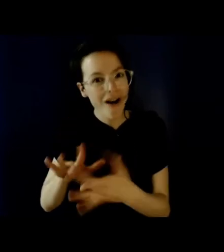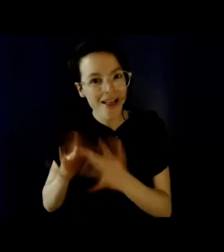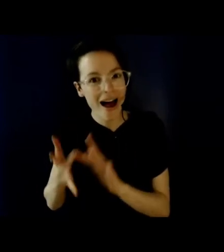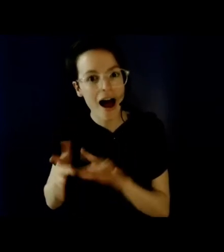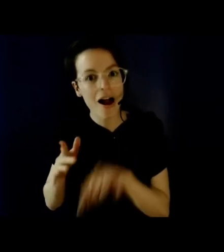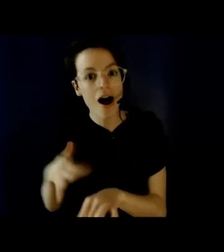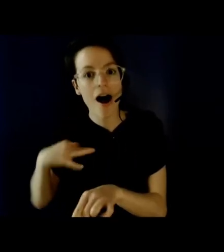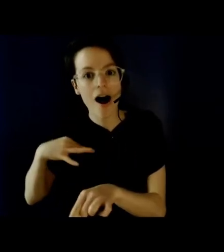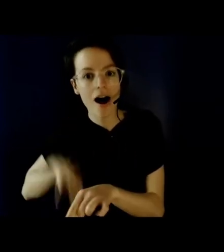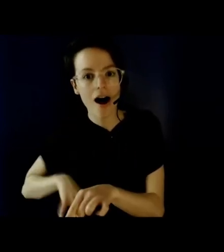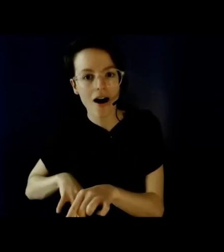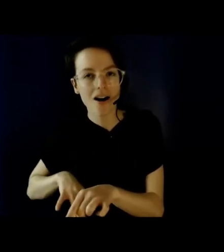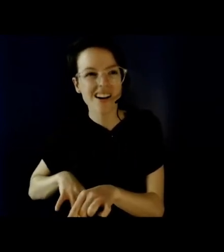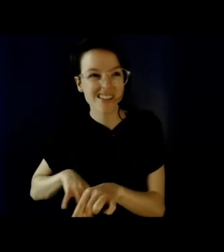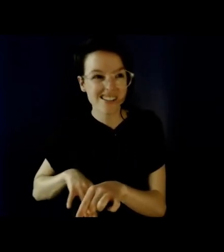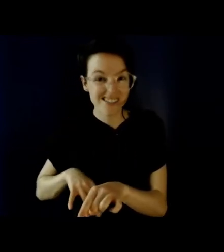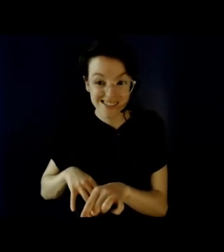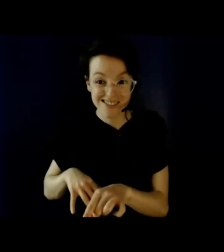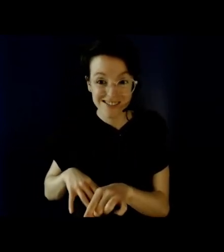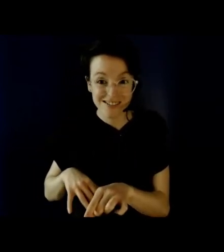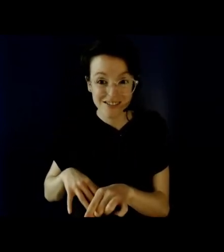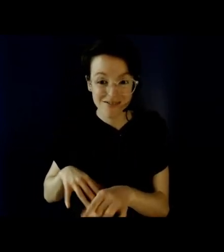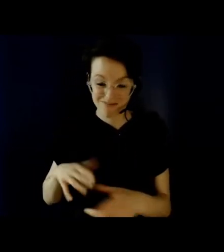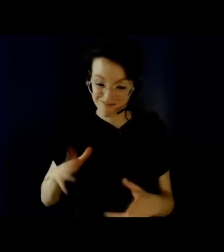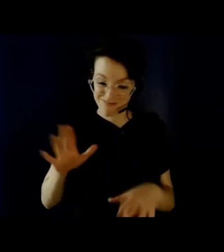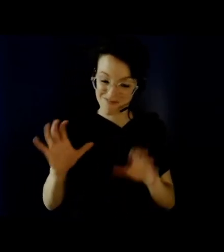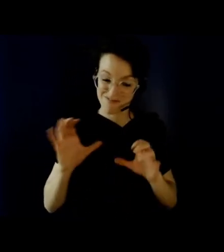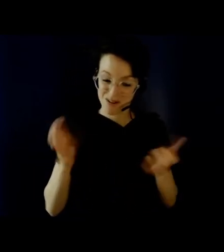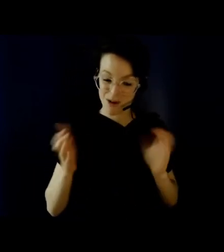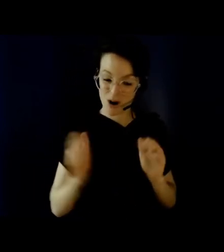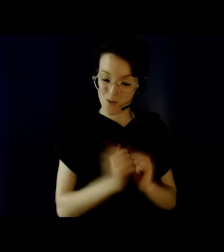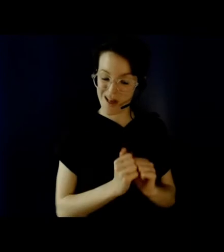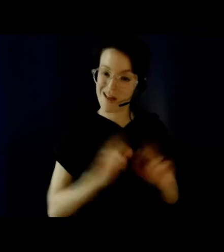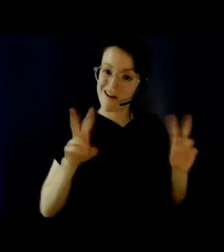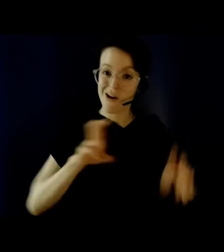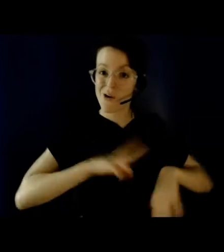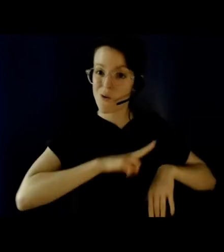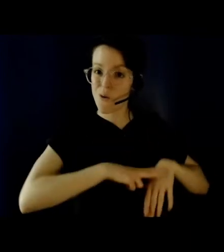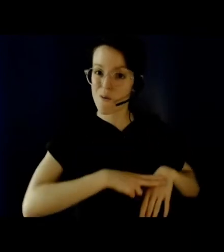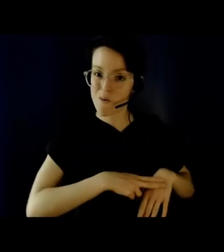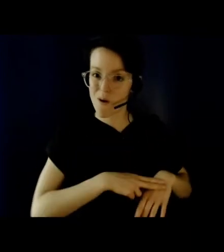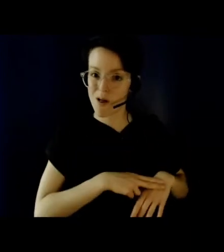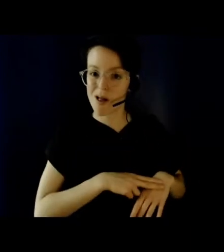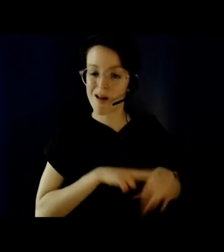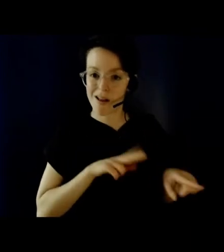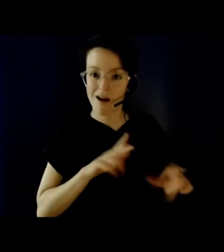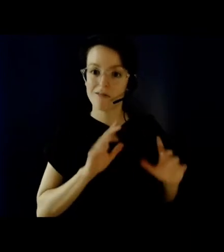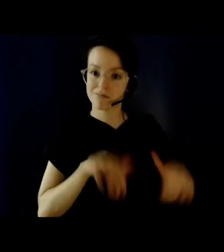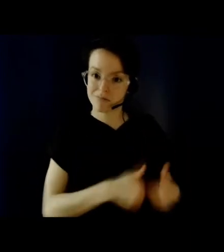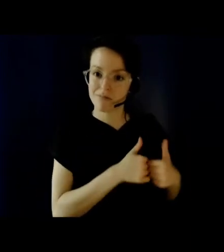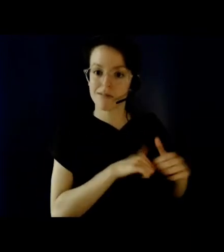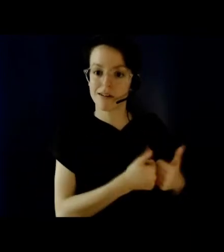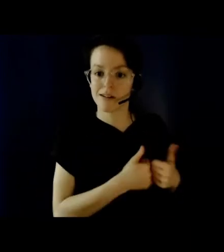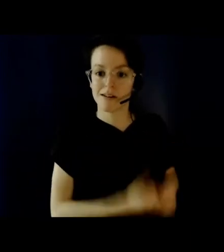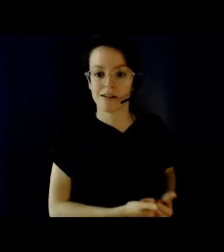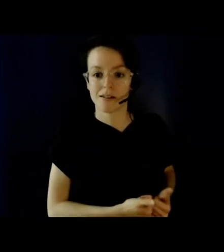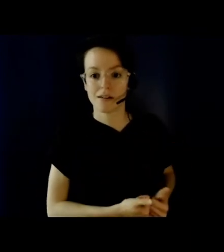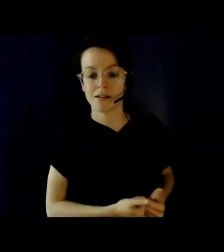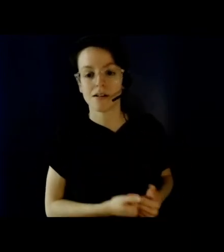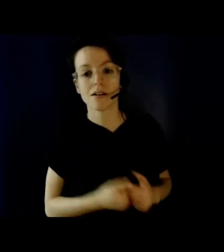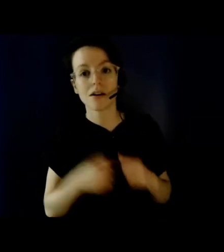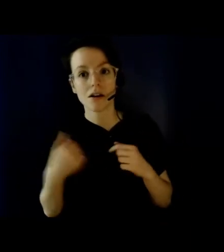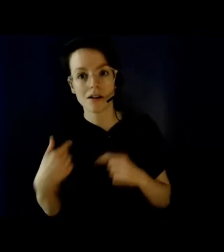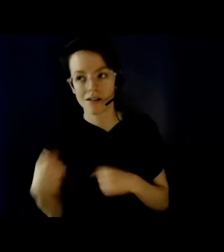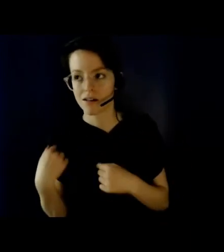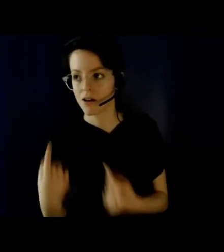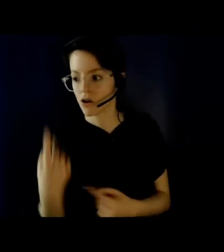Over the last two years, non-disabled people have looked at students and instructors trying to build this proverbial airplane while flying it, and have